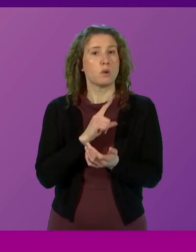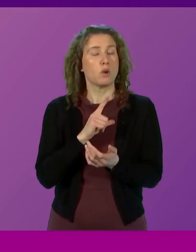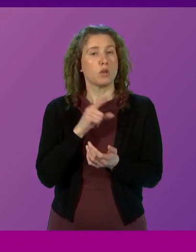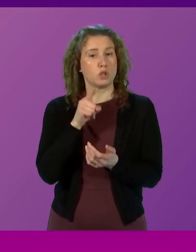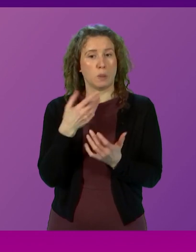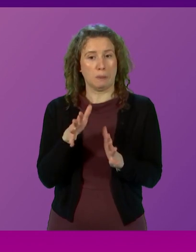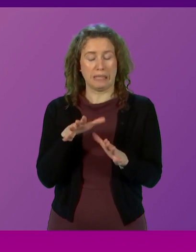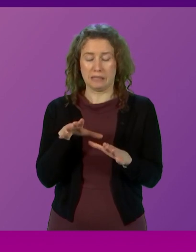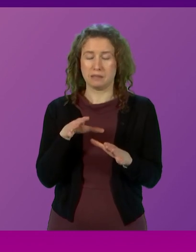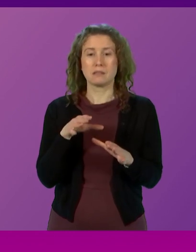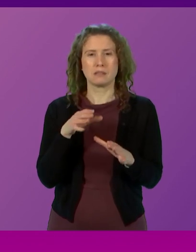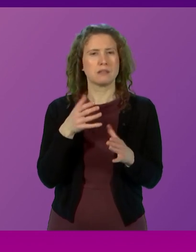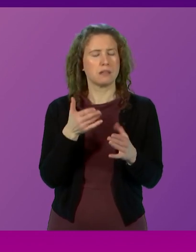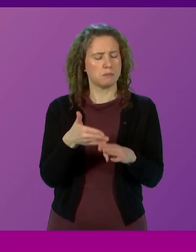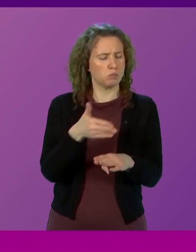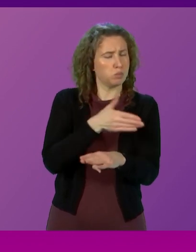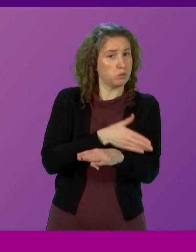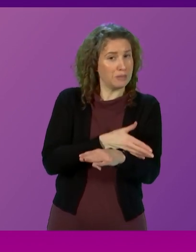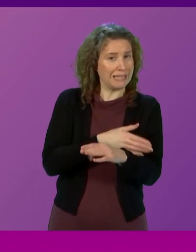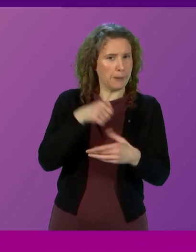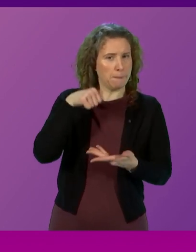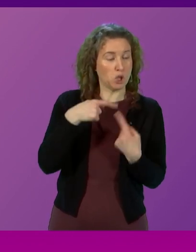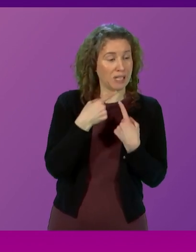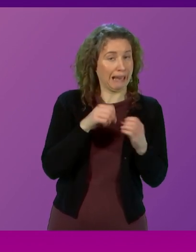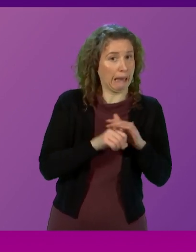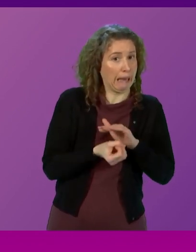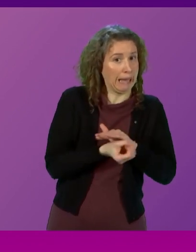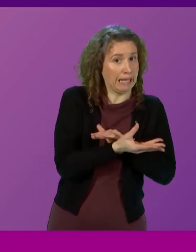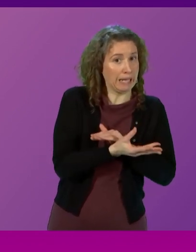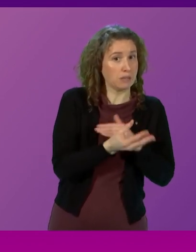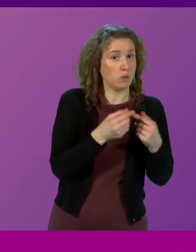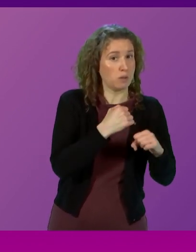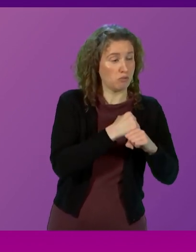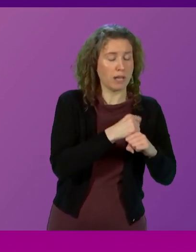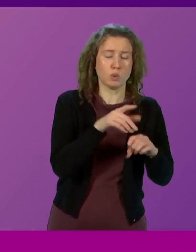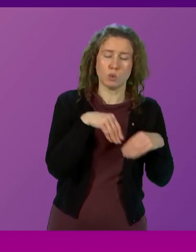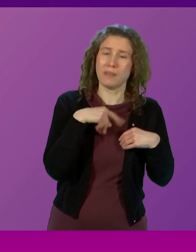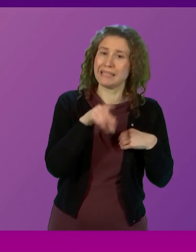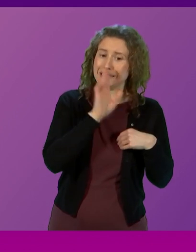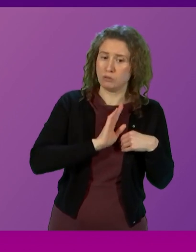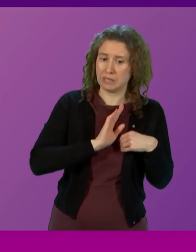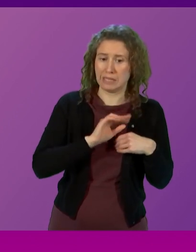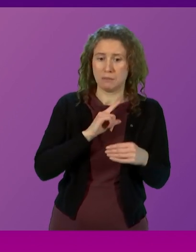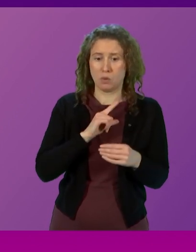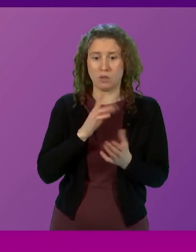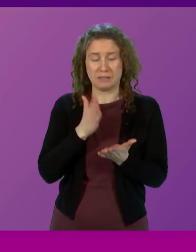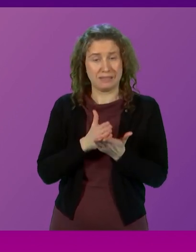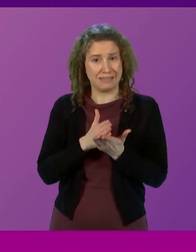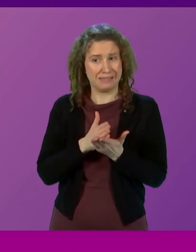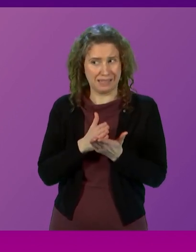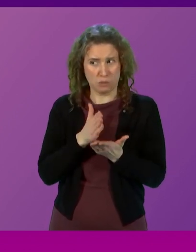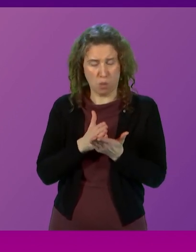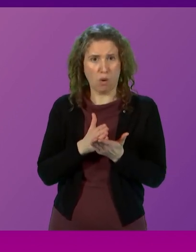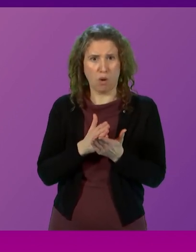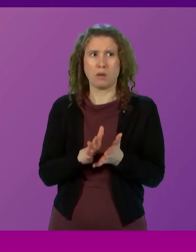taking the matter of the pre-budget leak to the press very seriously because there is no doubt that this was a